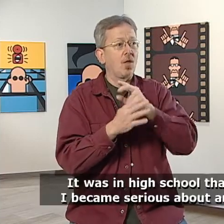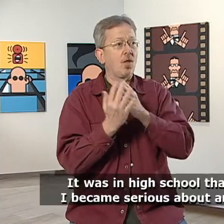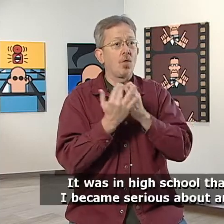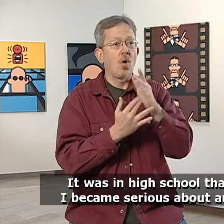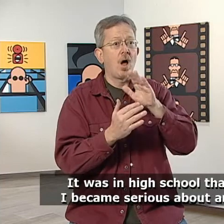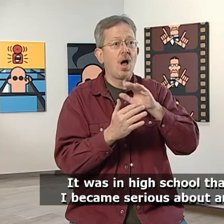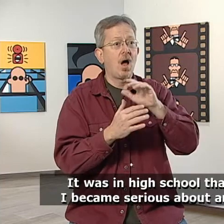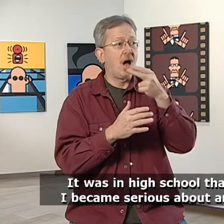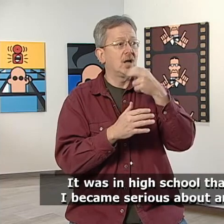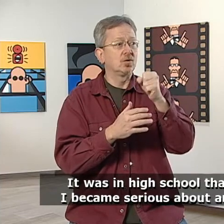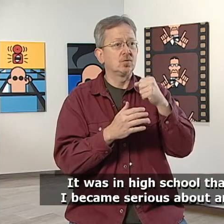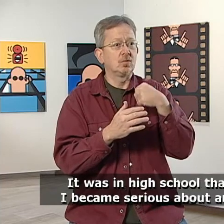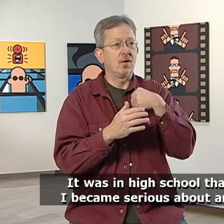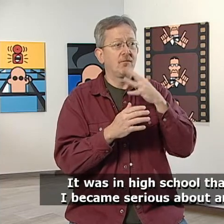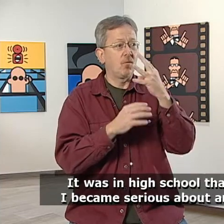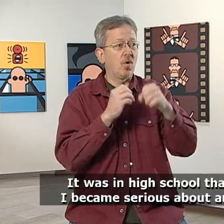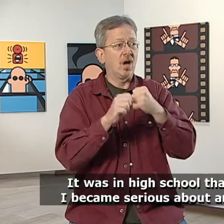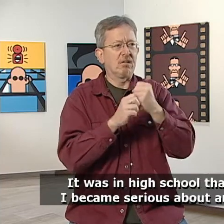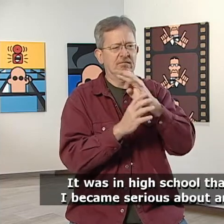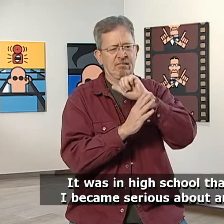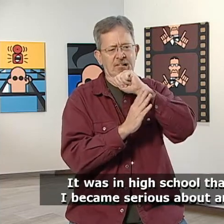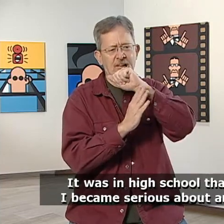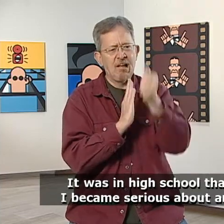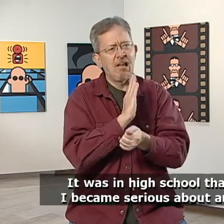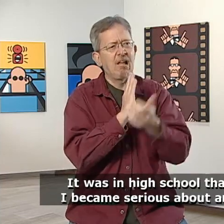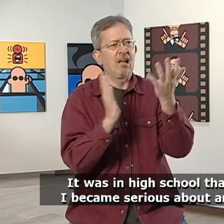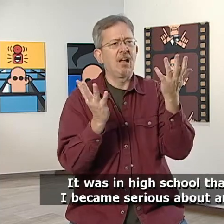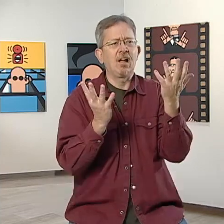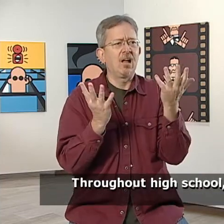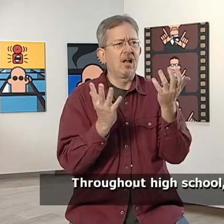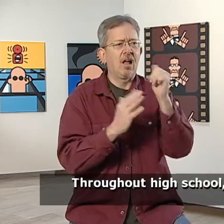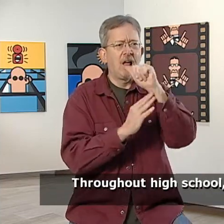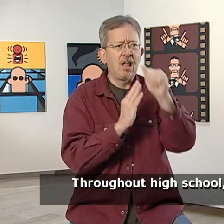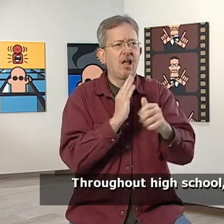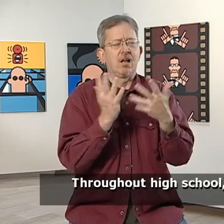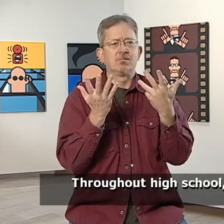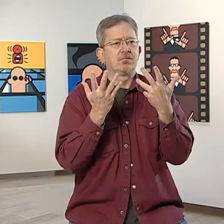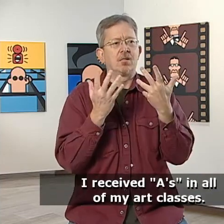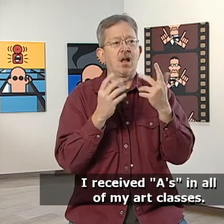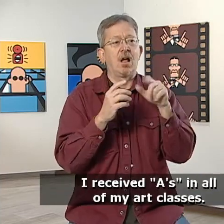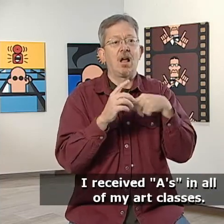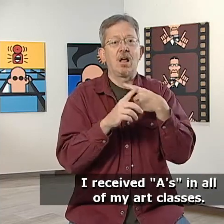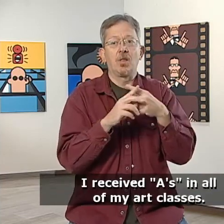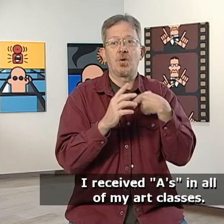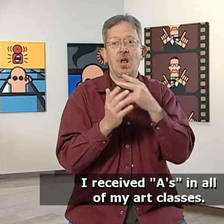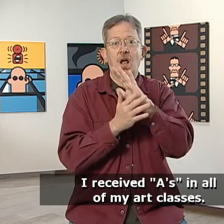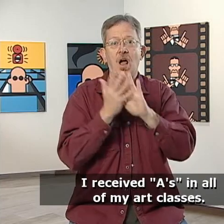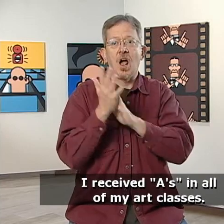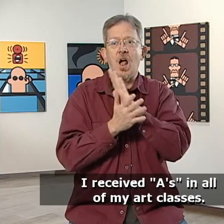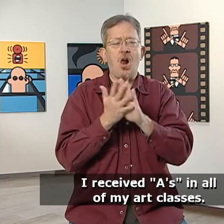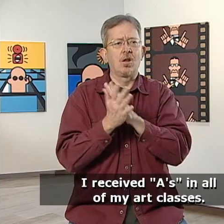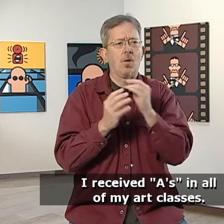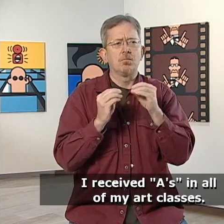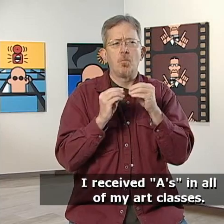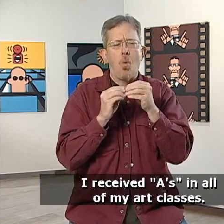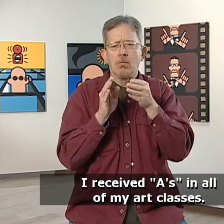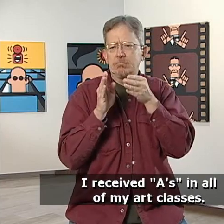It was in high school that I became serious about art. Throughout high school, I received A's in all of my art classes.